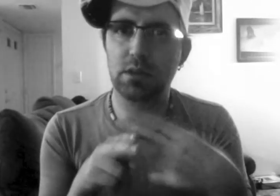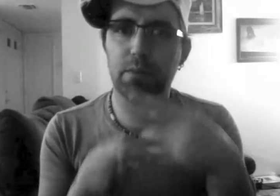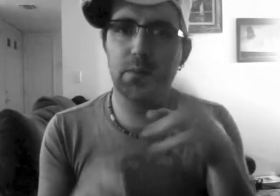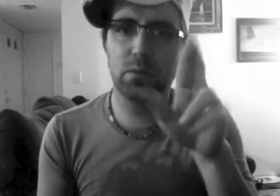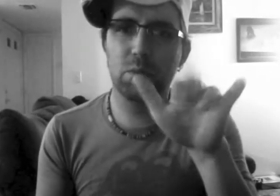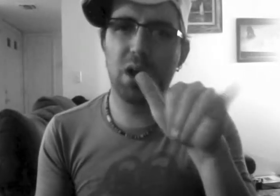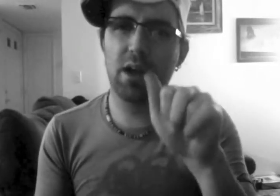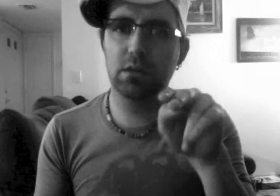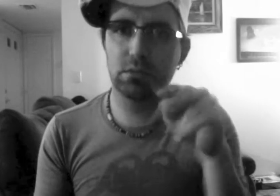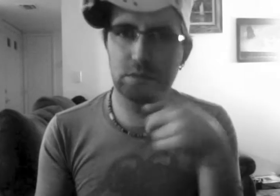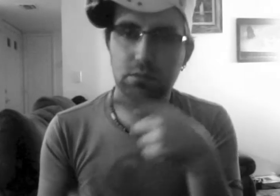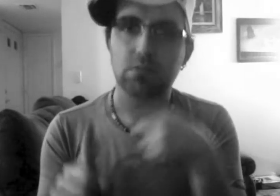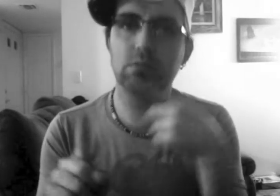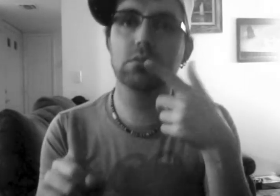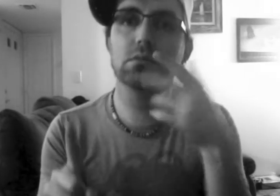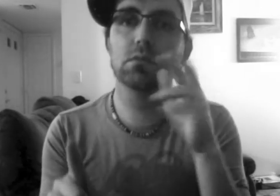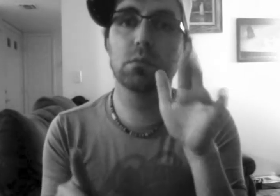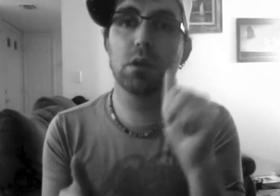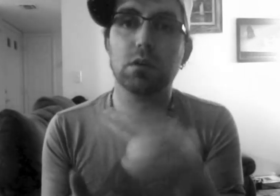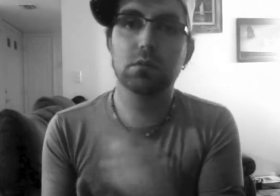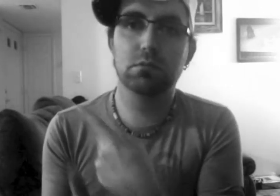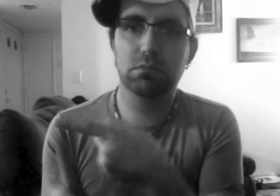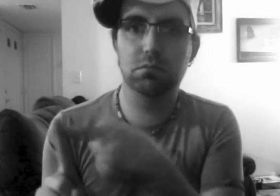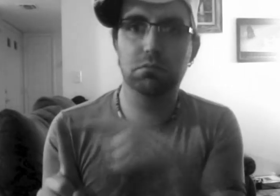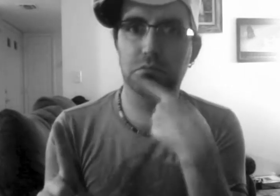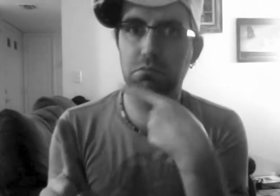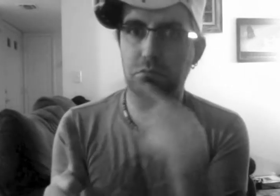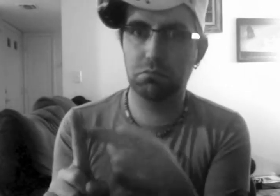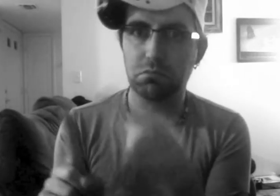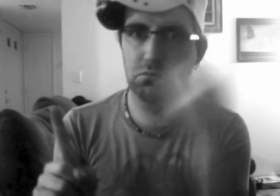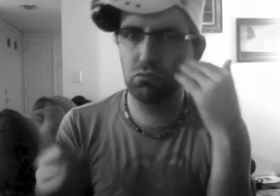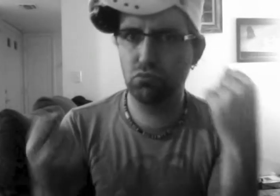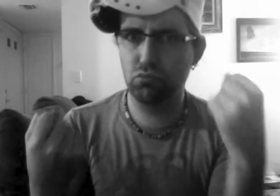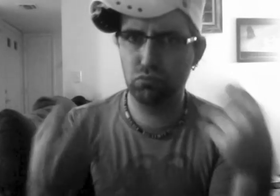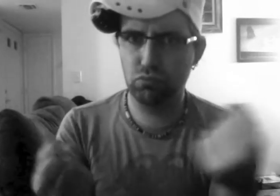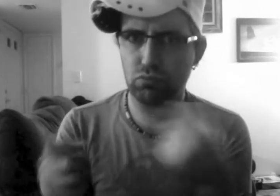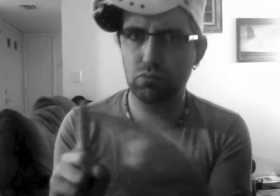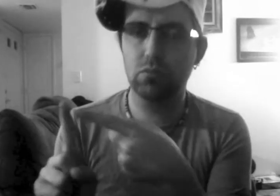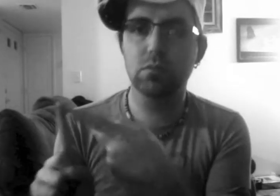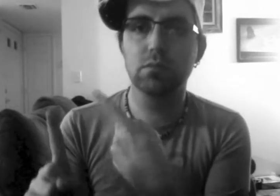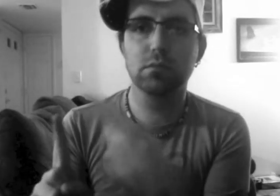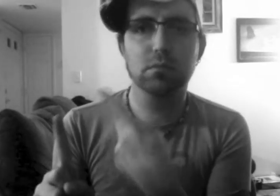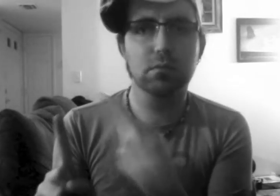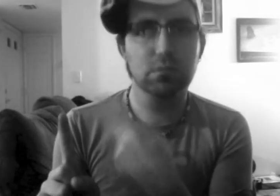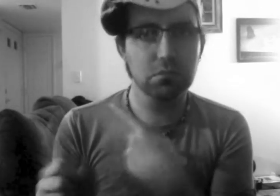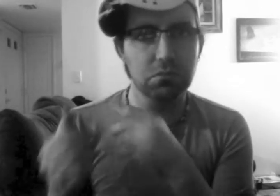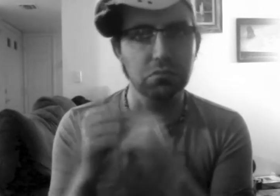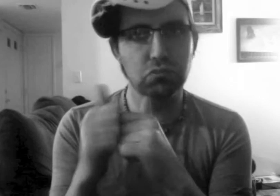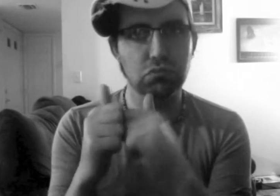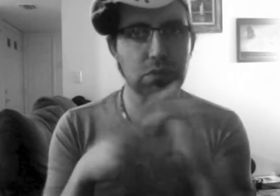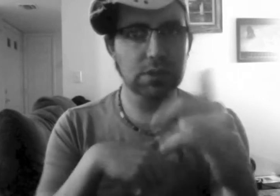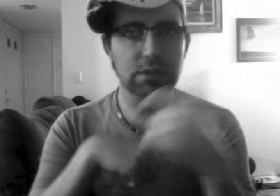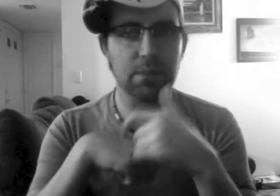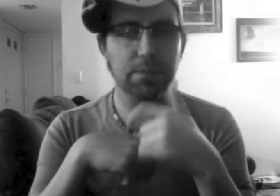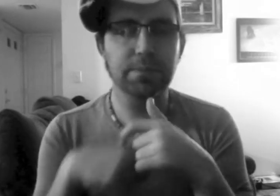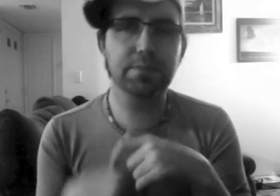Have you ever had a bad love in your whole life? Gene Kelly and Van Johnson discovered the enchanted Scottish village known as